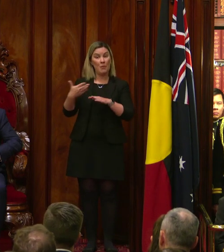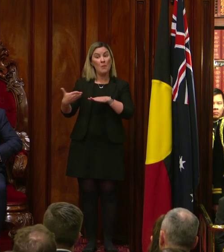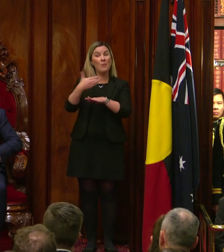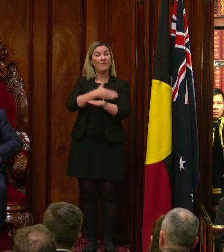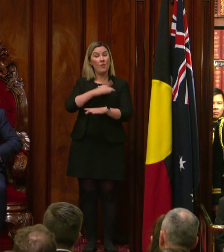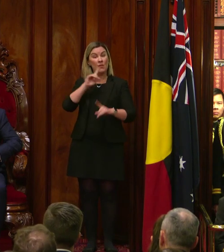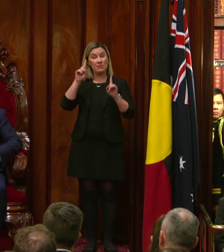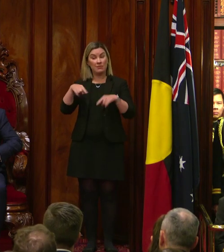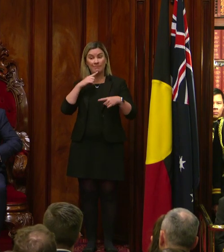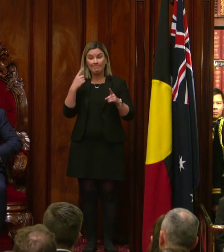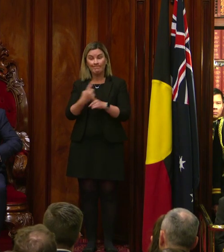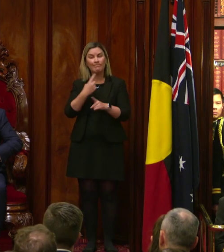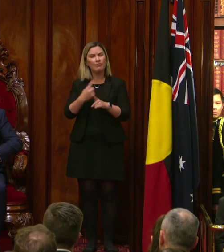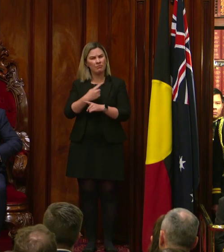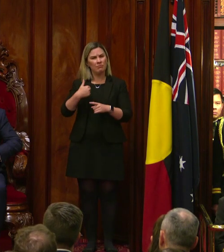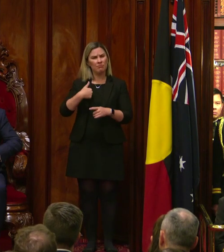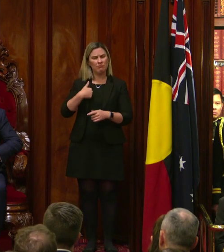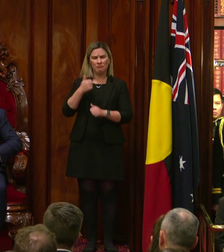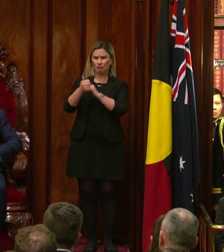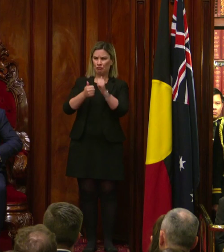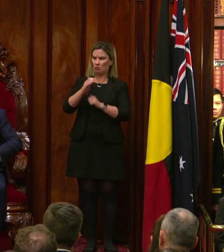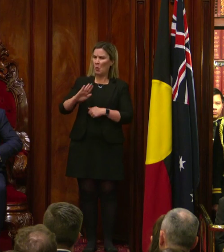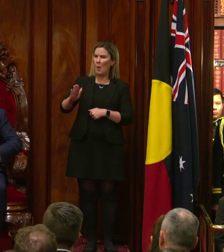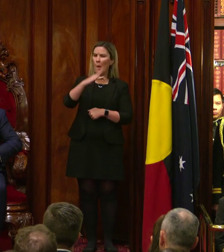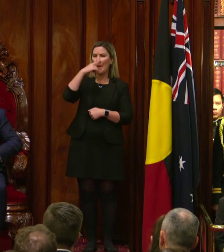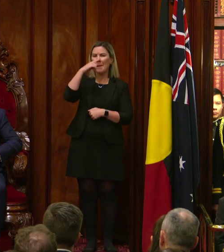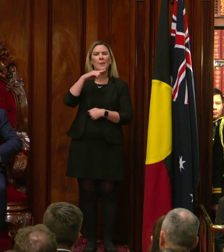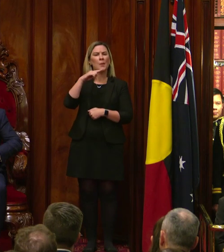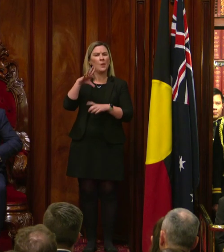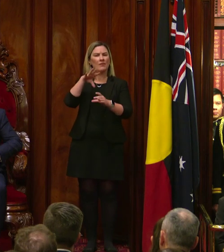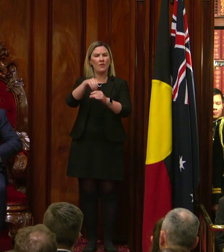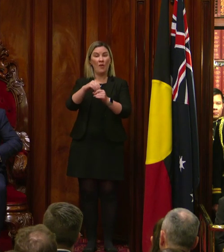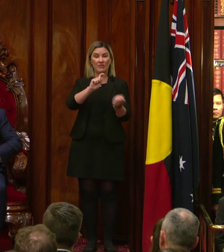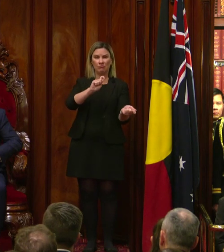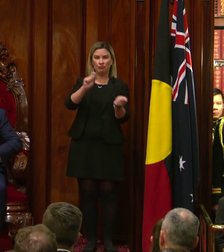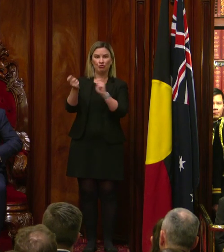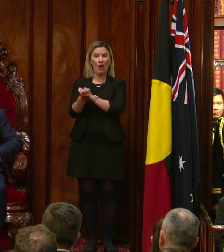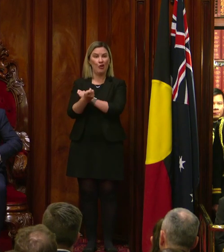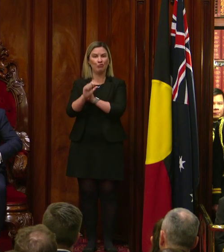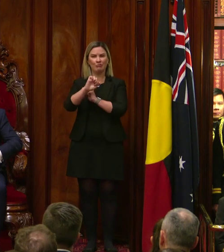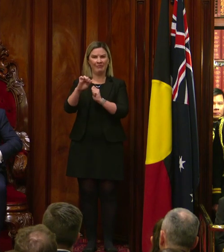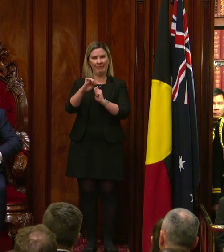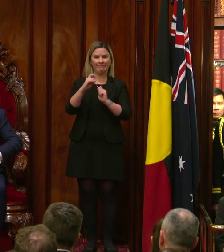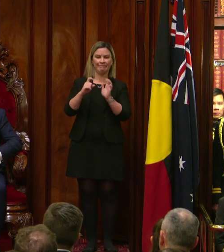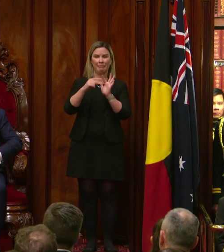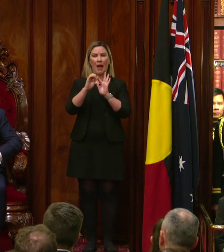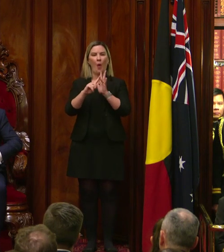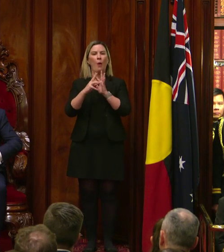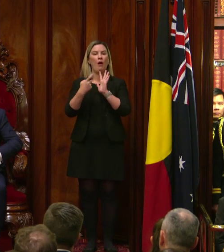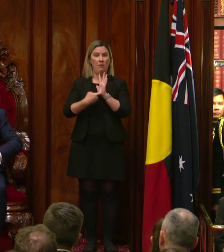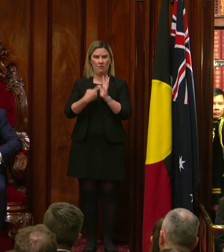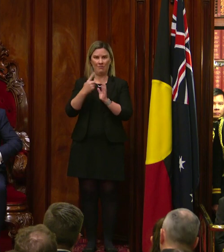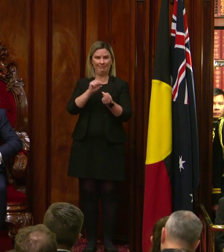all of those involved in the transfer of power. This has been no less remarkable for being routine.